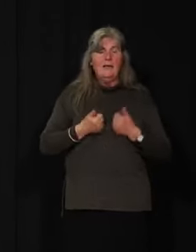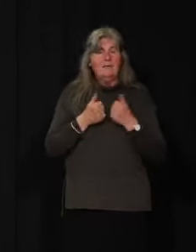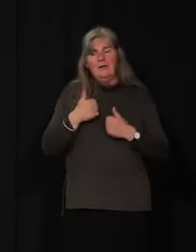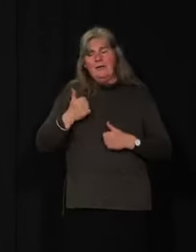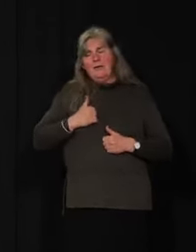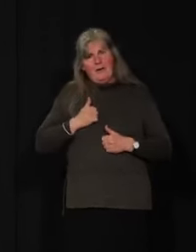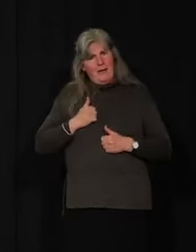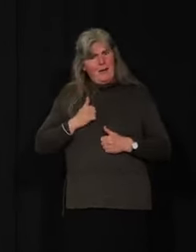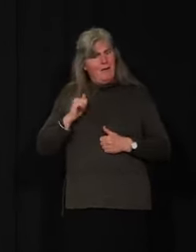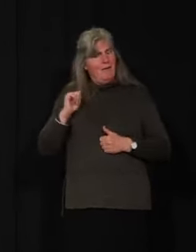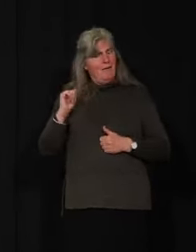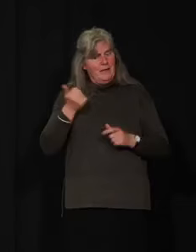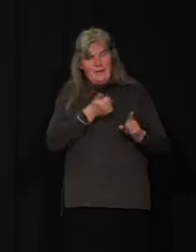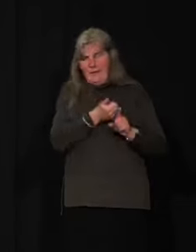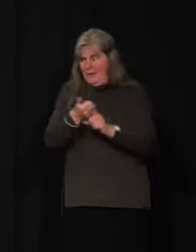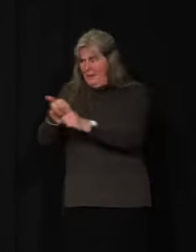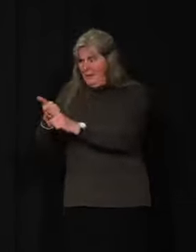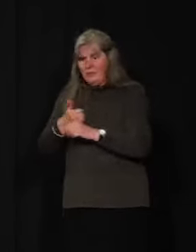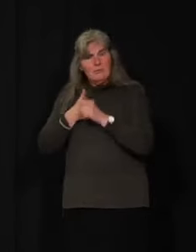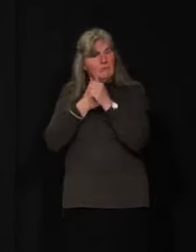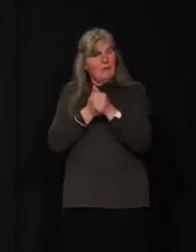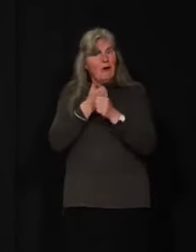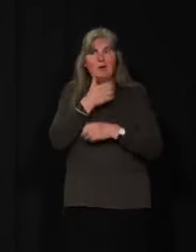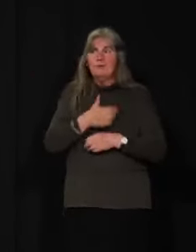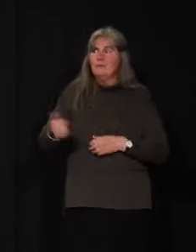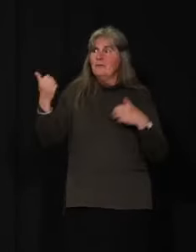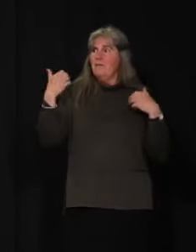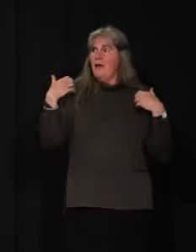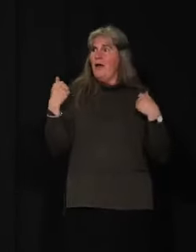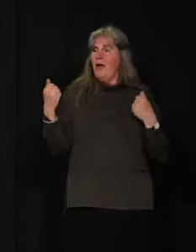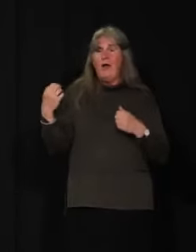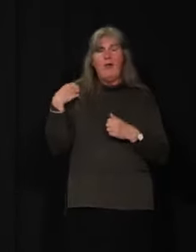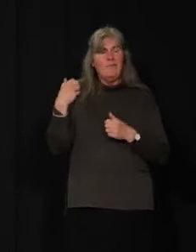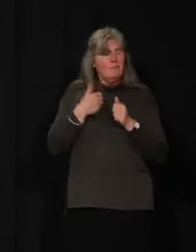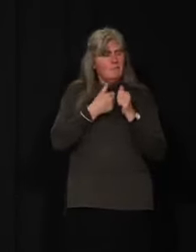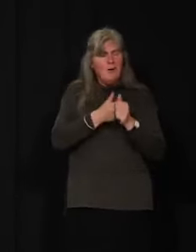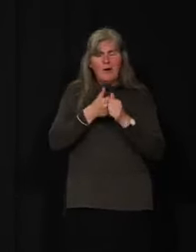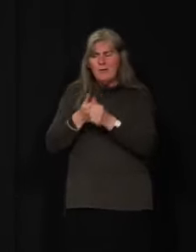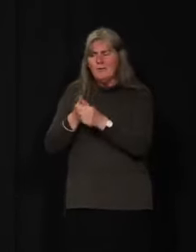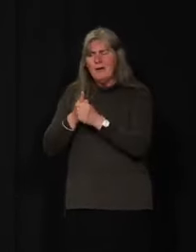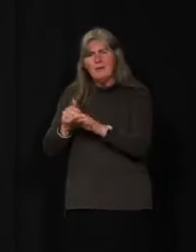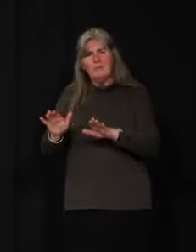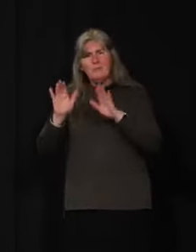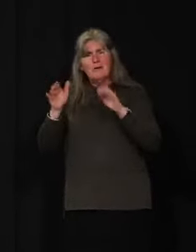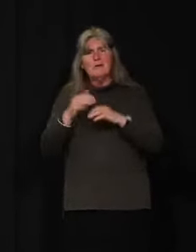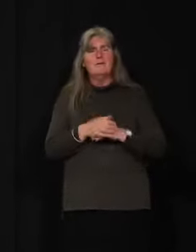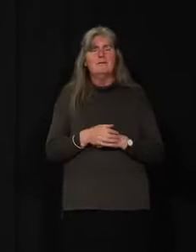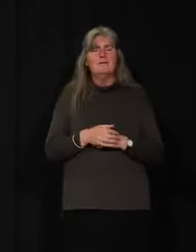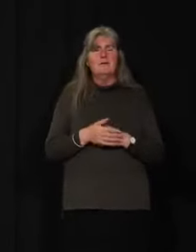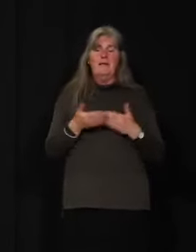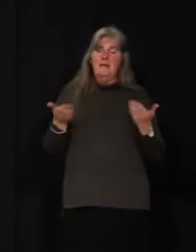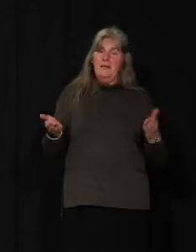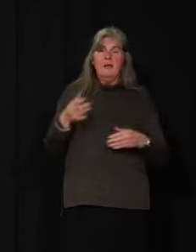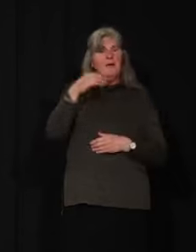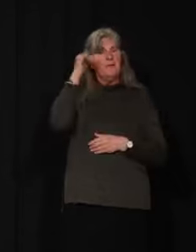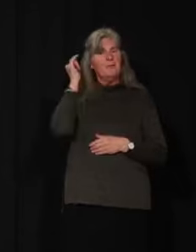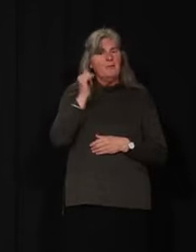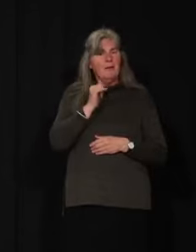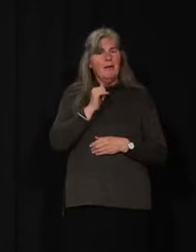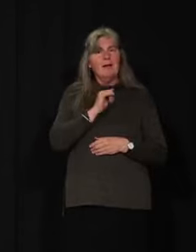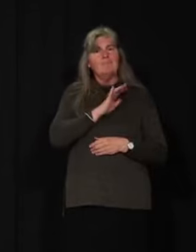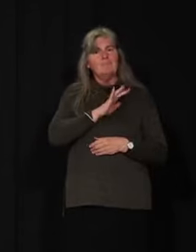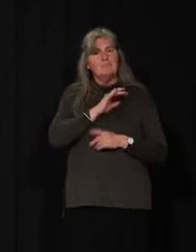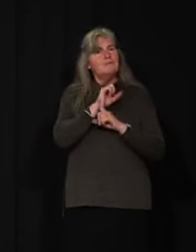following the chief medical officers of health in those regions' advice. We are in a situation right now where we can move forward and